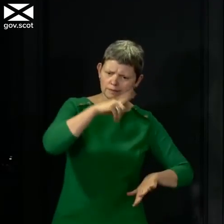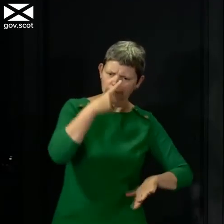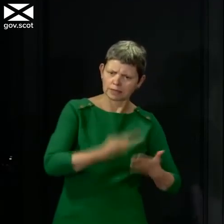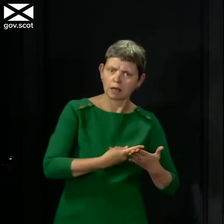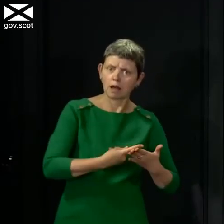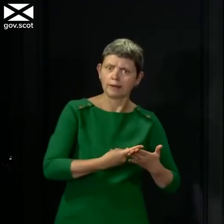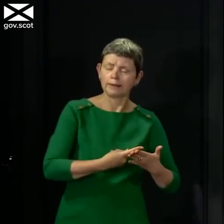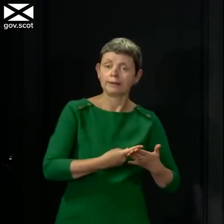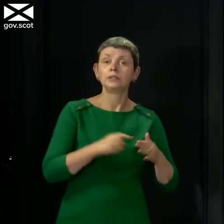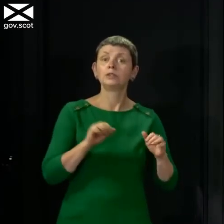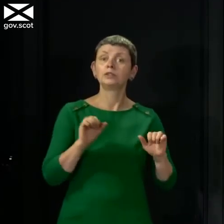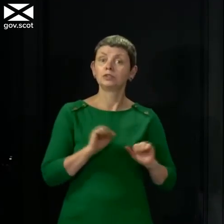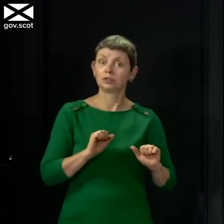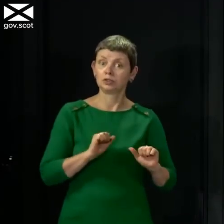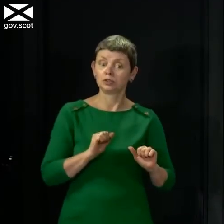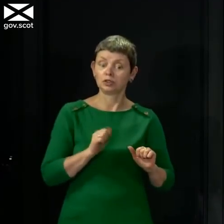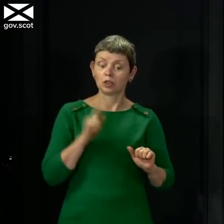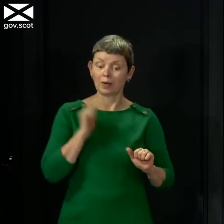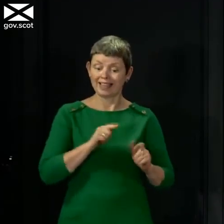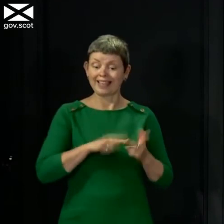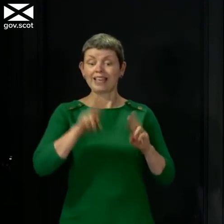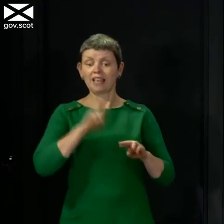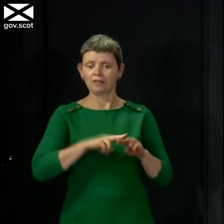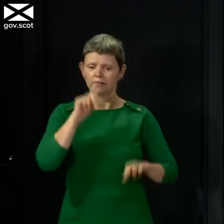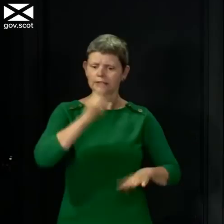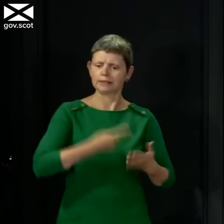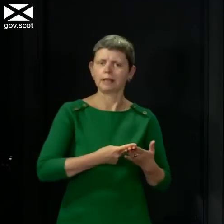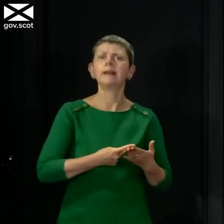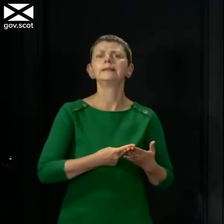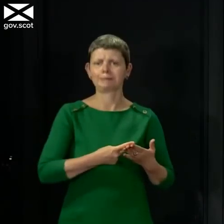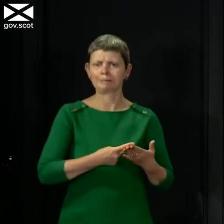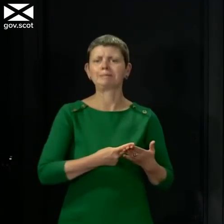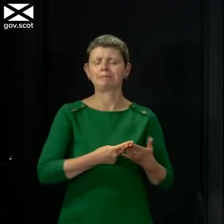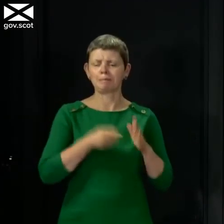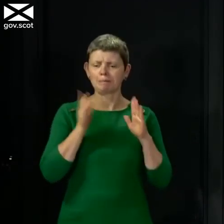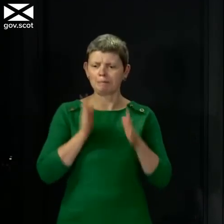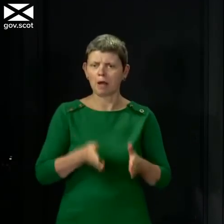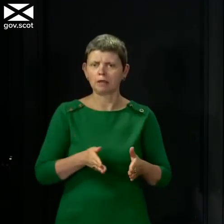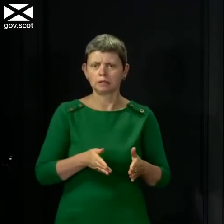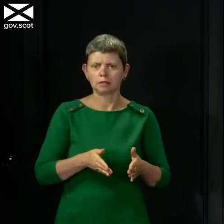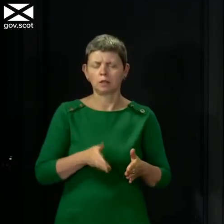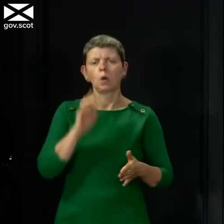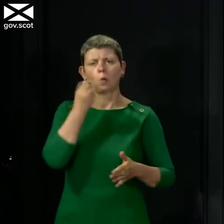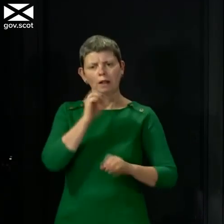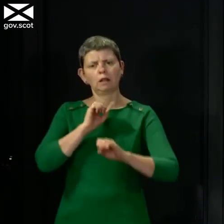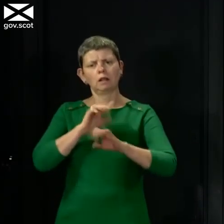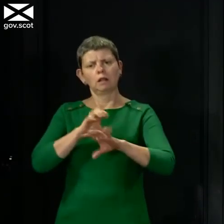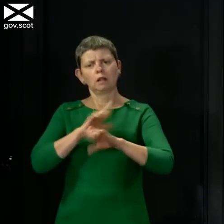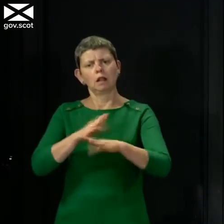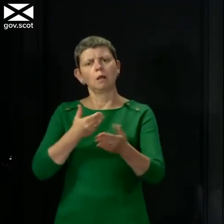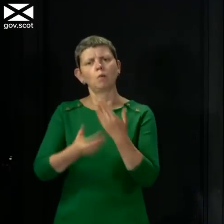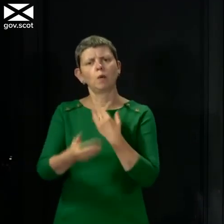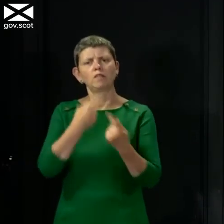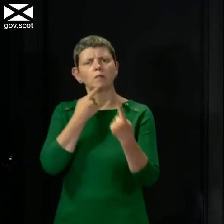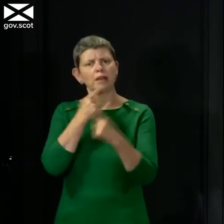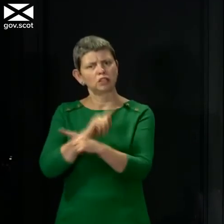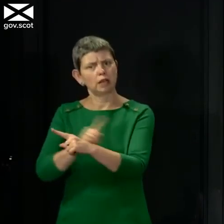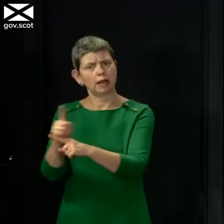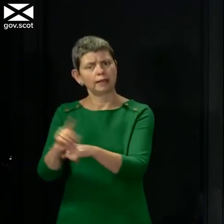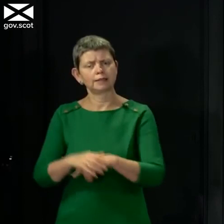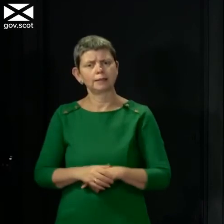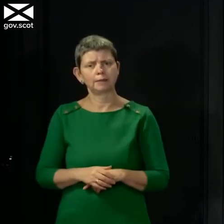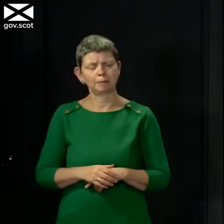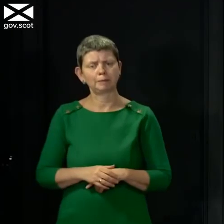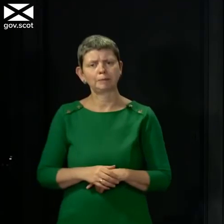due course but let me not forget to repeat the point that we're asking people to do this right now even without it being